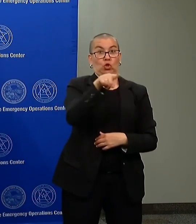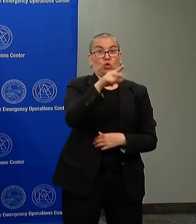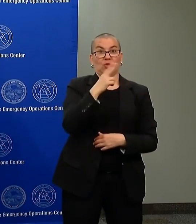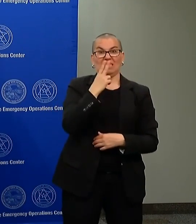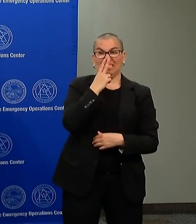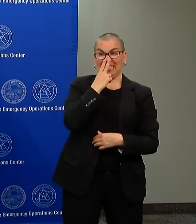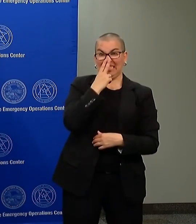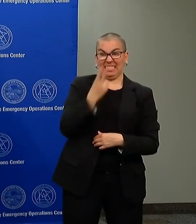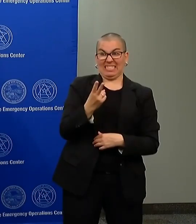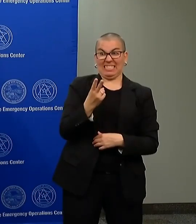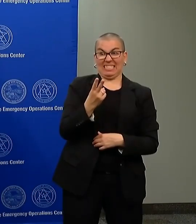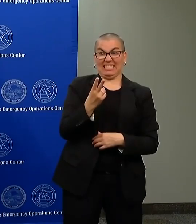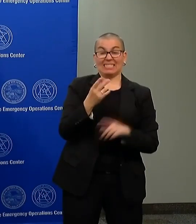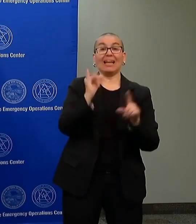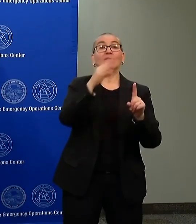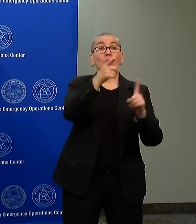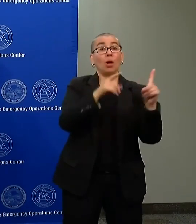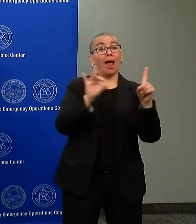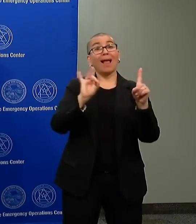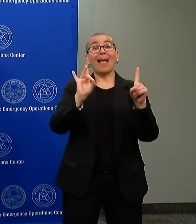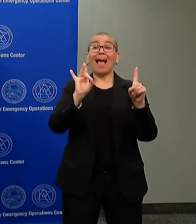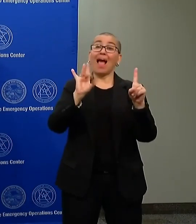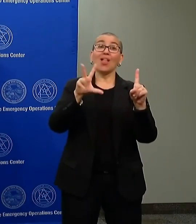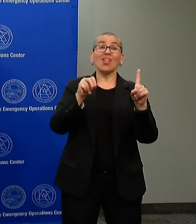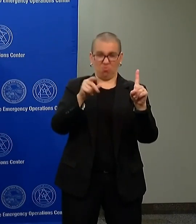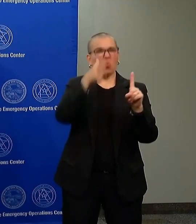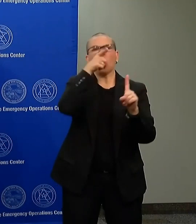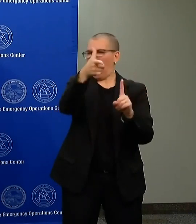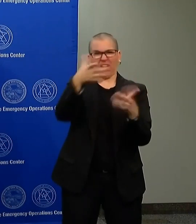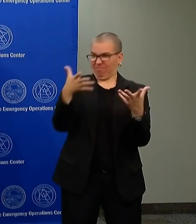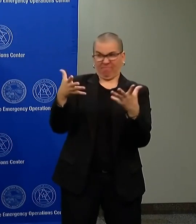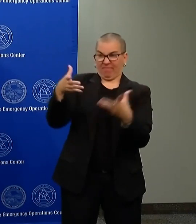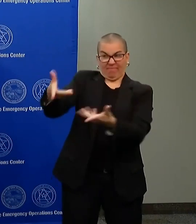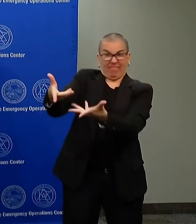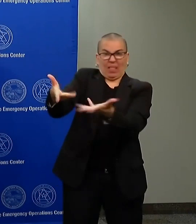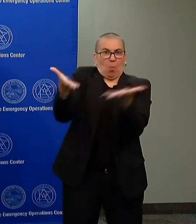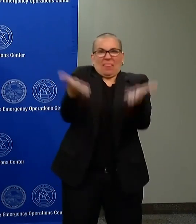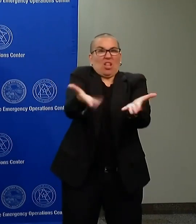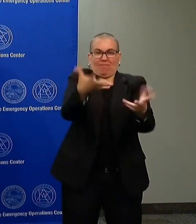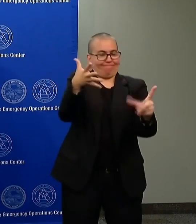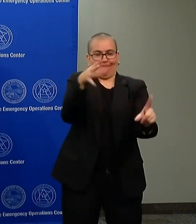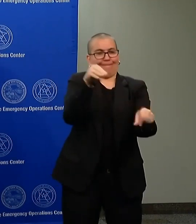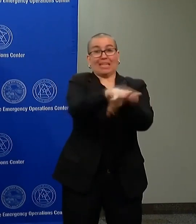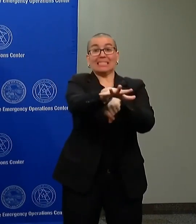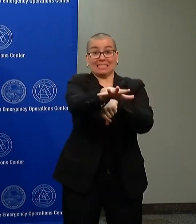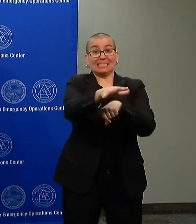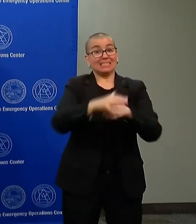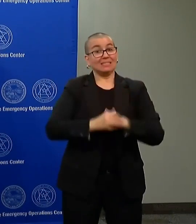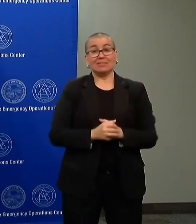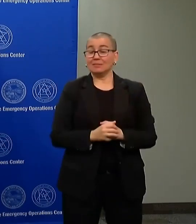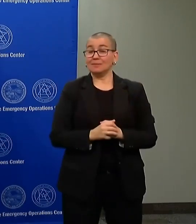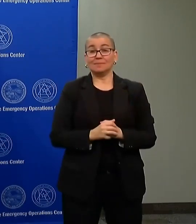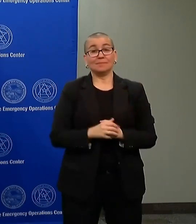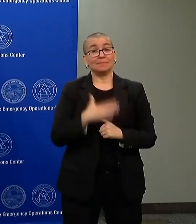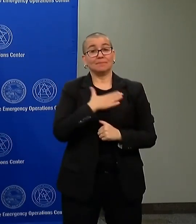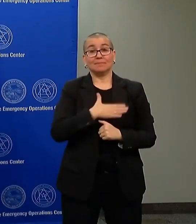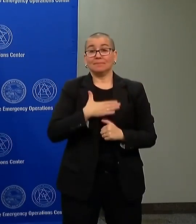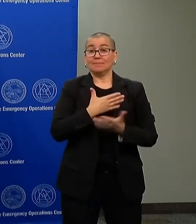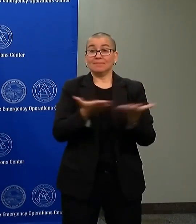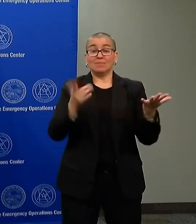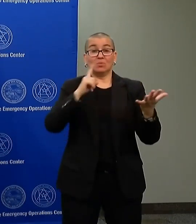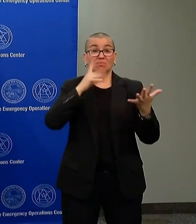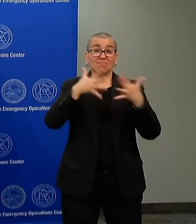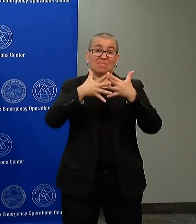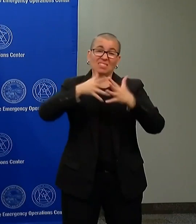Minnesotans, that this is an unprecedented time we're in. It may be an unprecedented time in American history. To my fellow